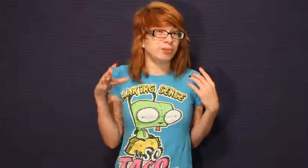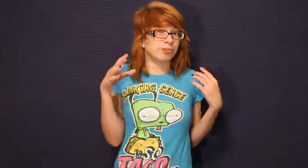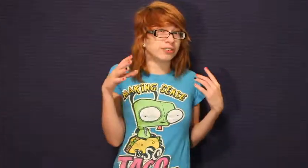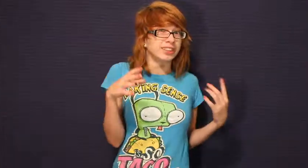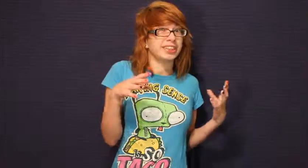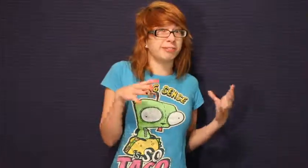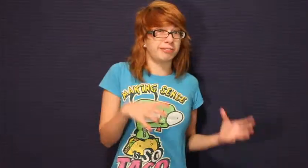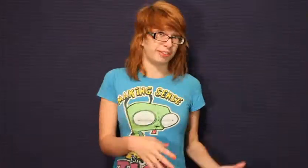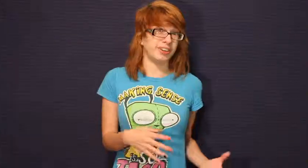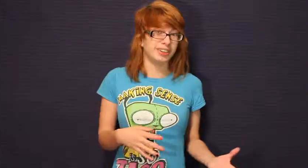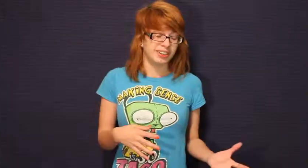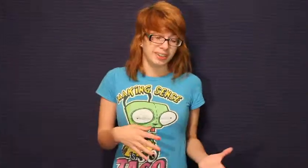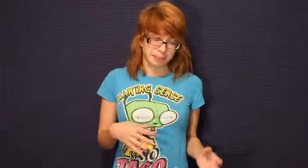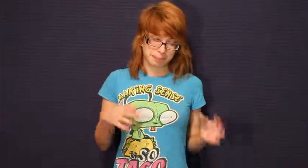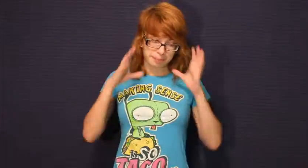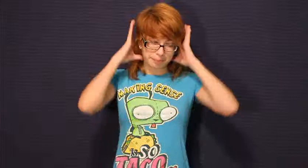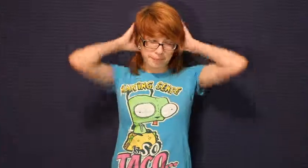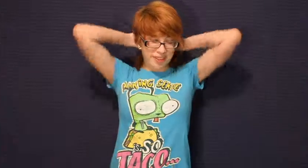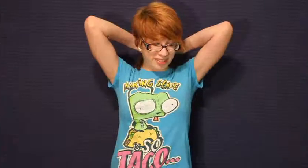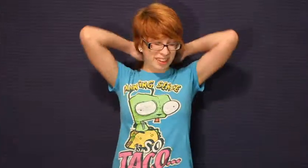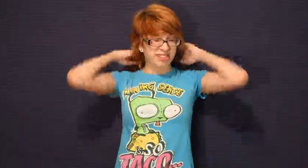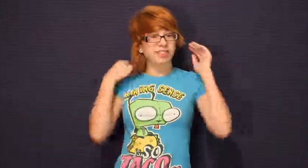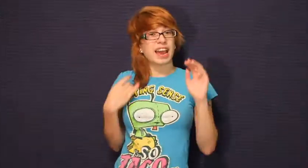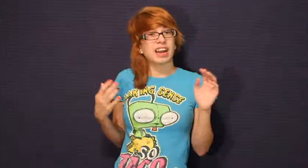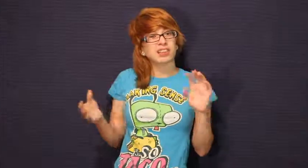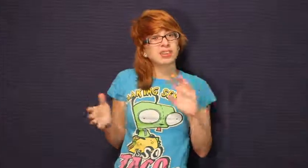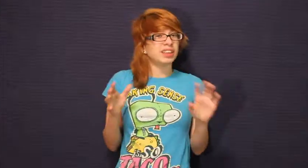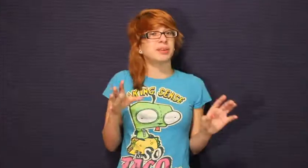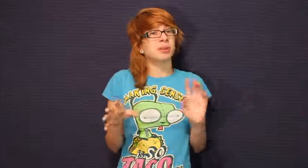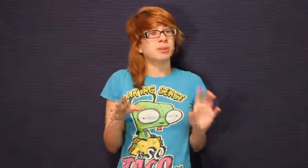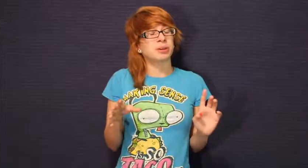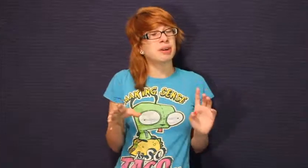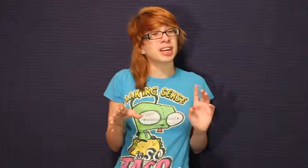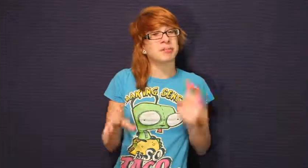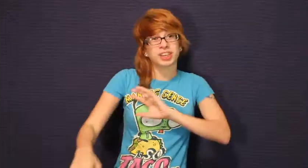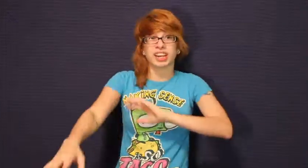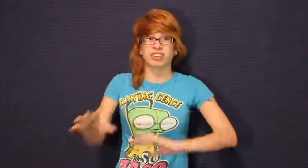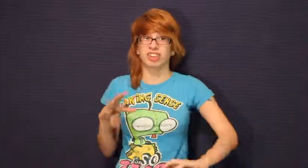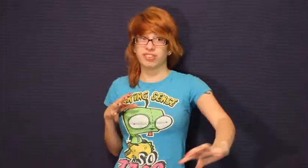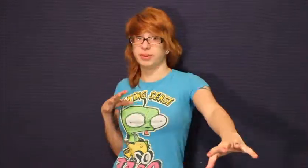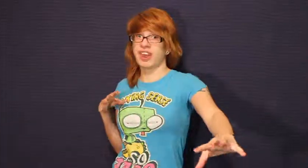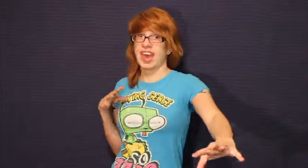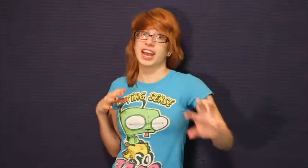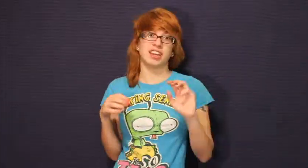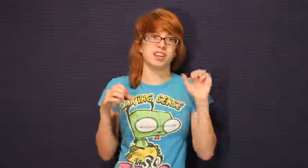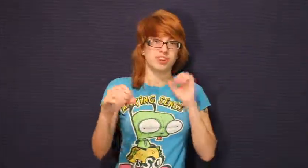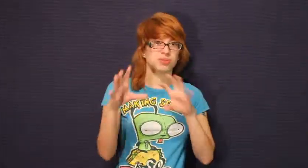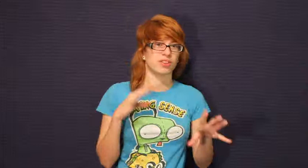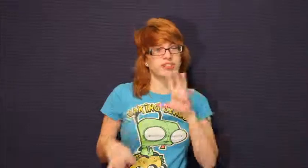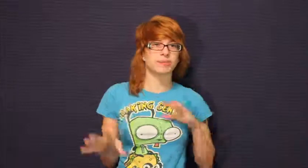really fun. It's actually like a normal Pokemon game where you actually get to attack and use all the different